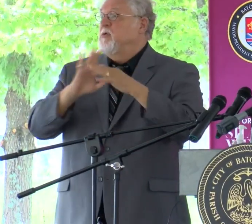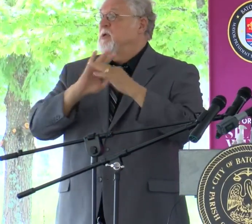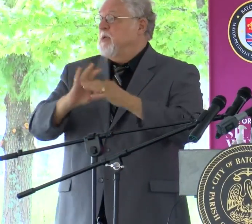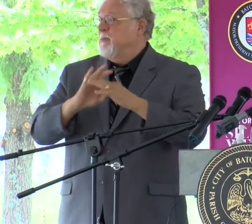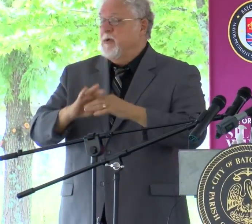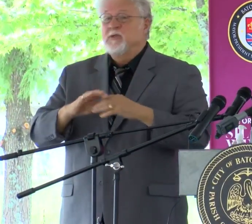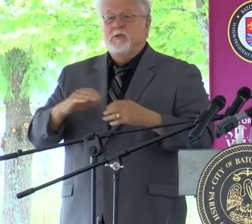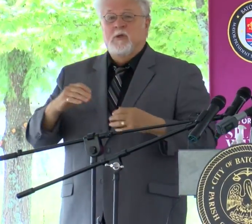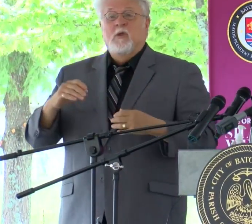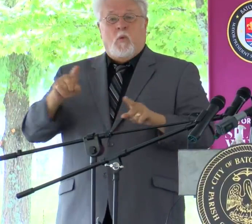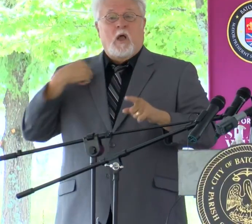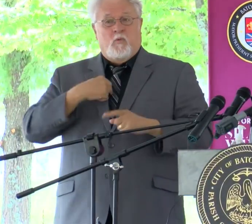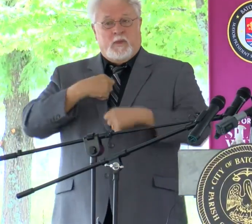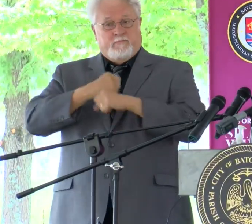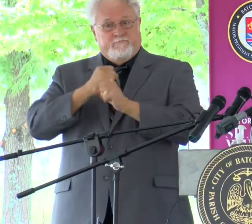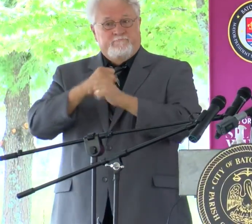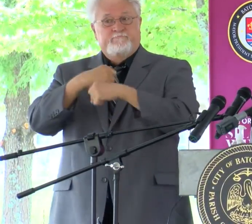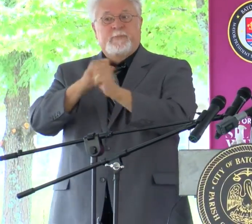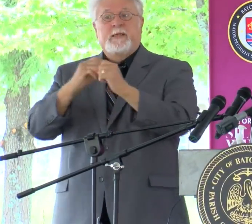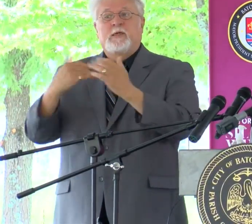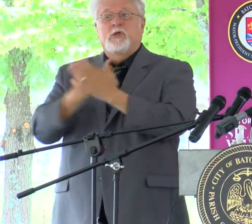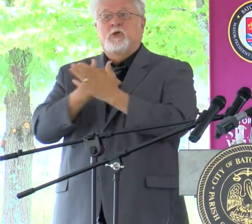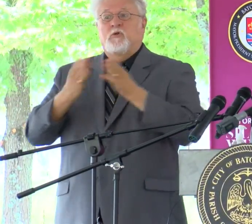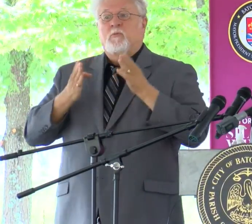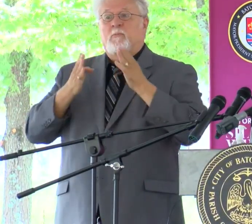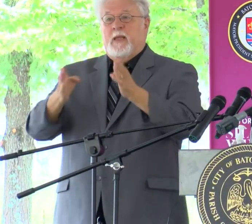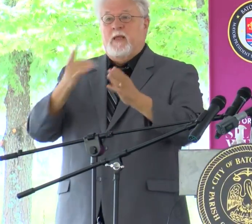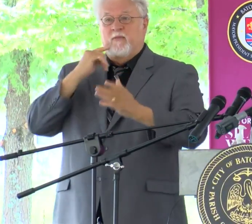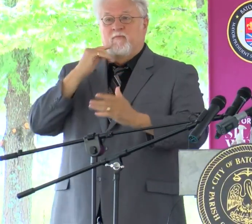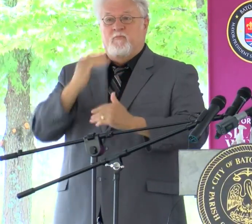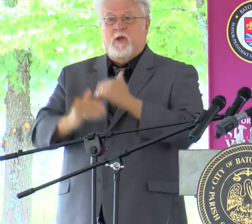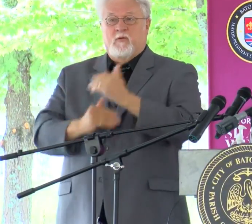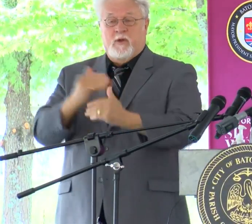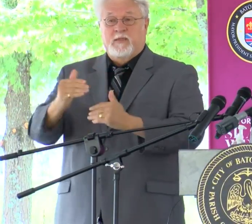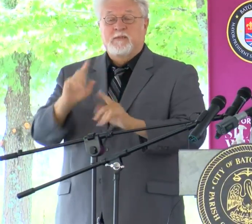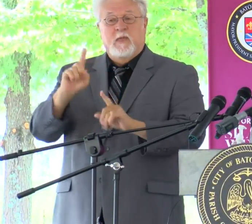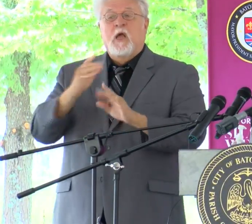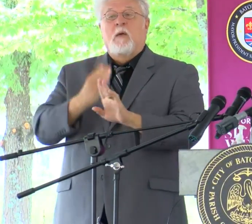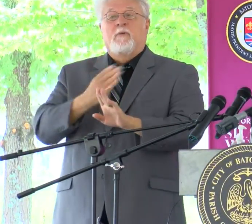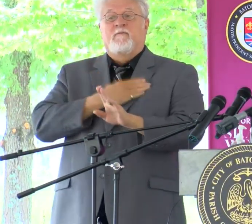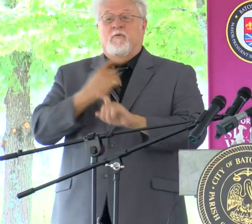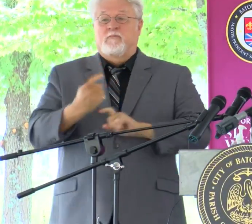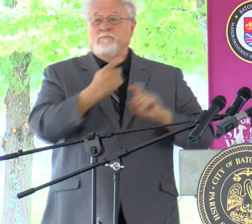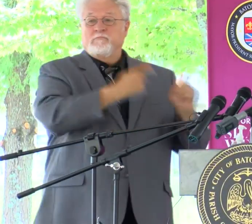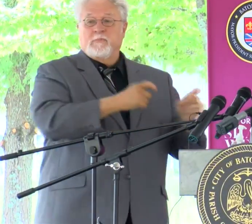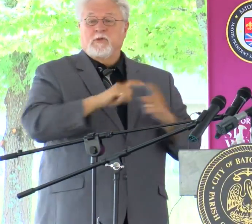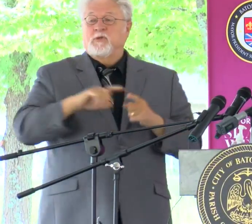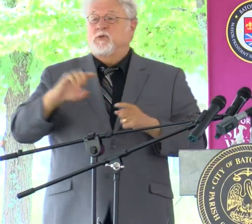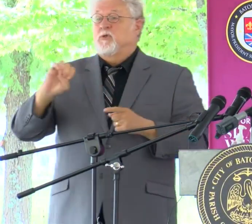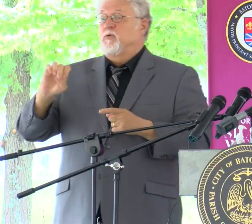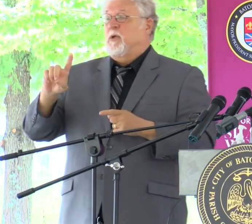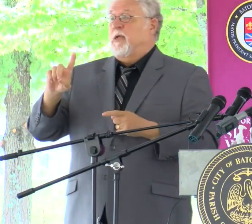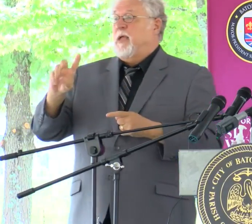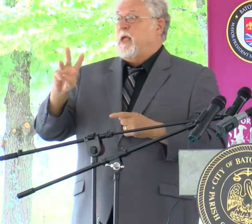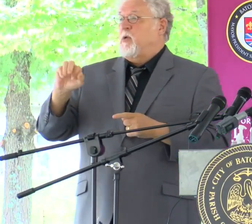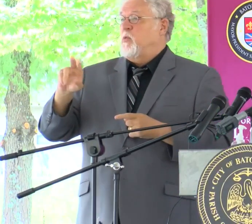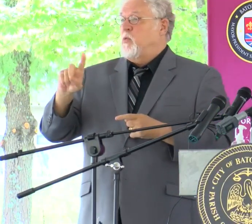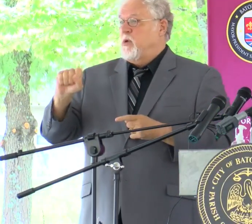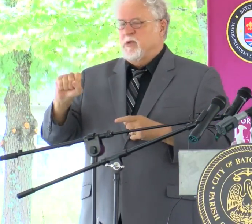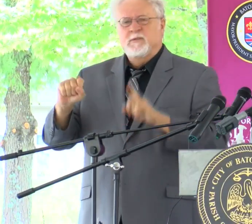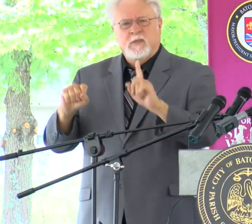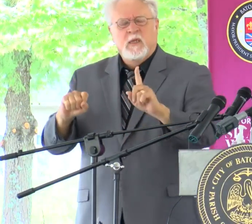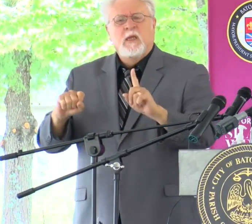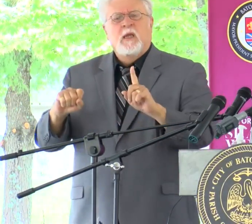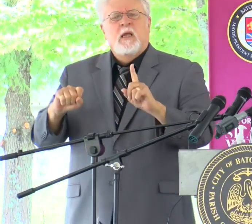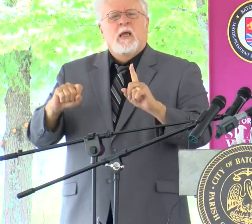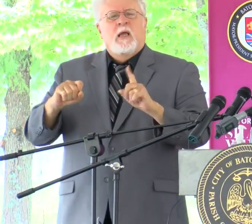as we continue to create a path of progress. Before I turn it over to Governor Edwards, I want to quickly